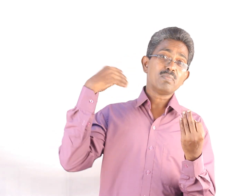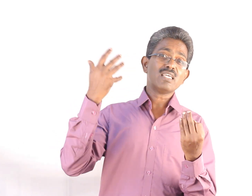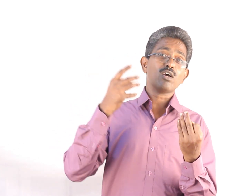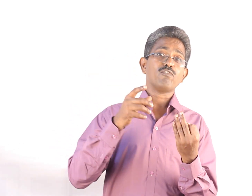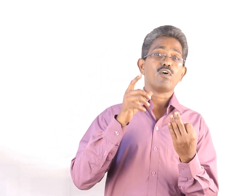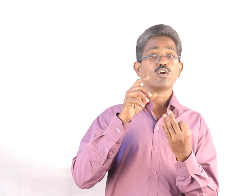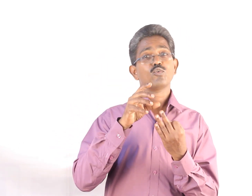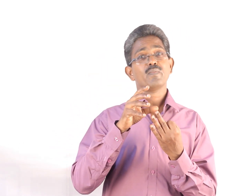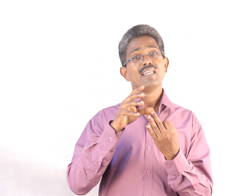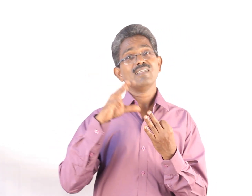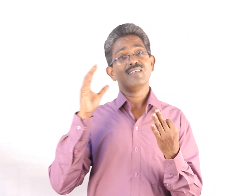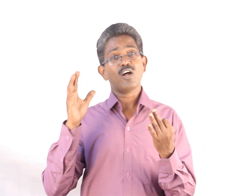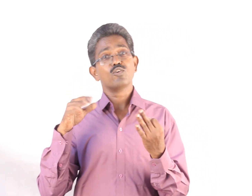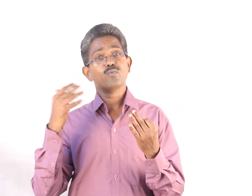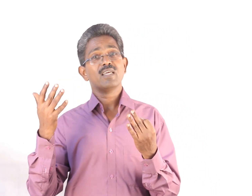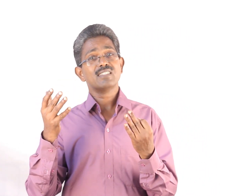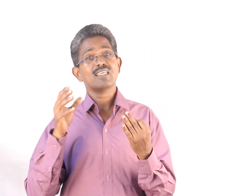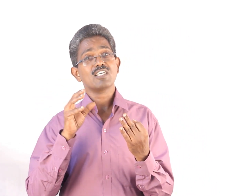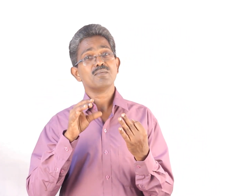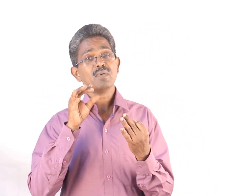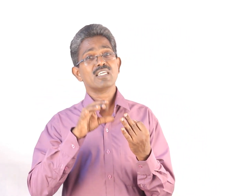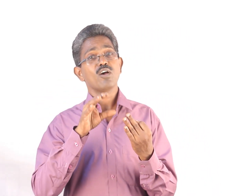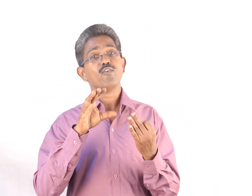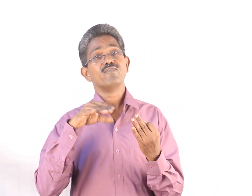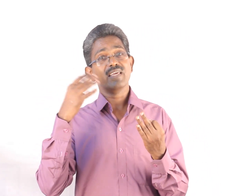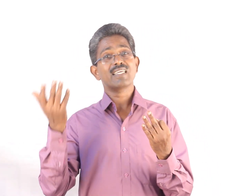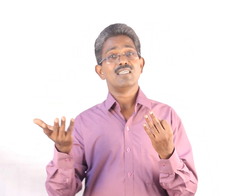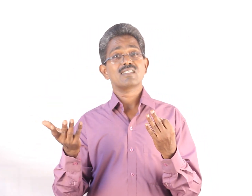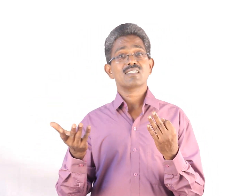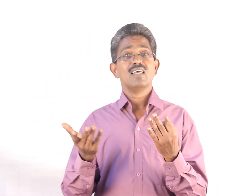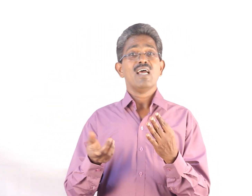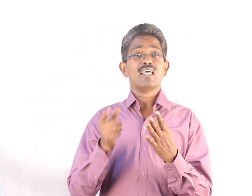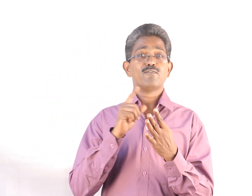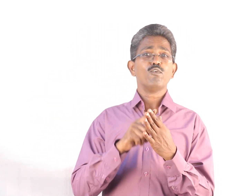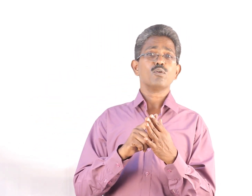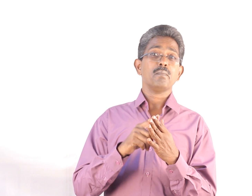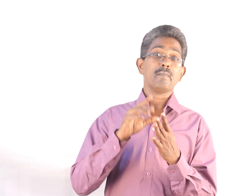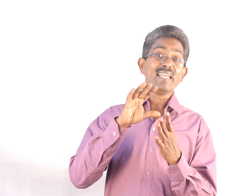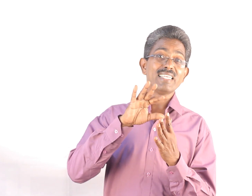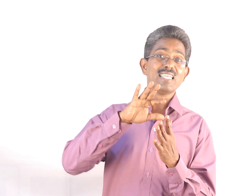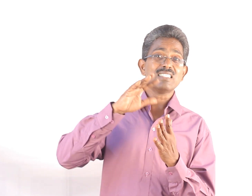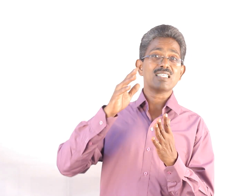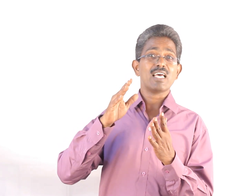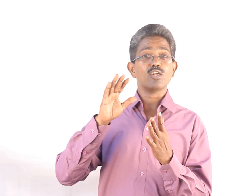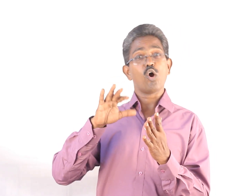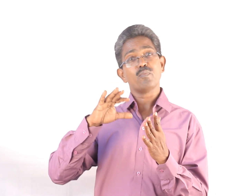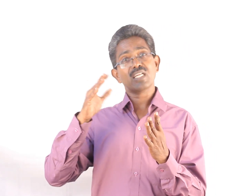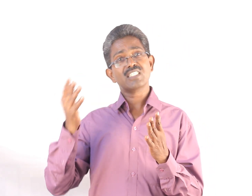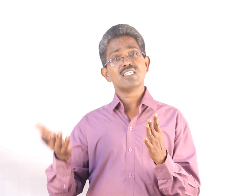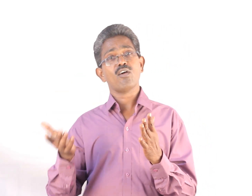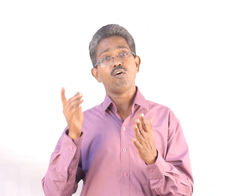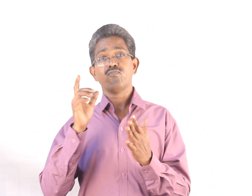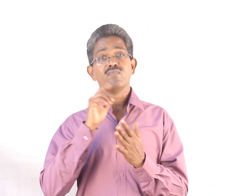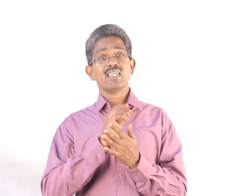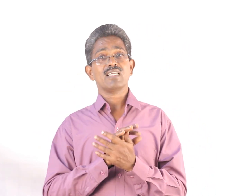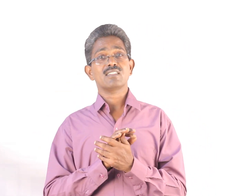assembling of automobiles, automobiles, assembling of vehicles and four, maintenance and operation of vehicles